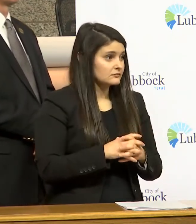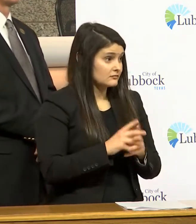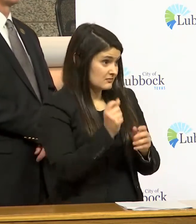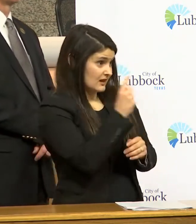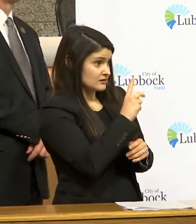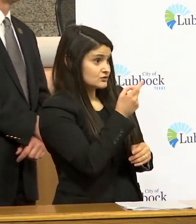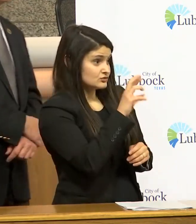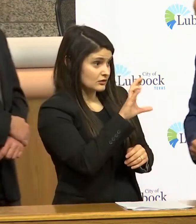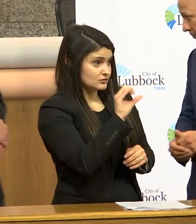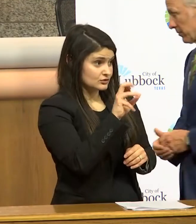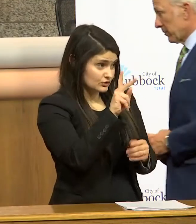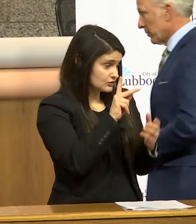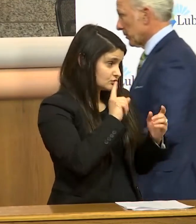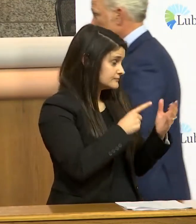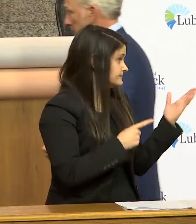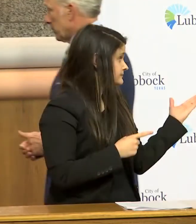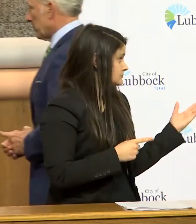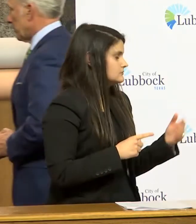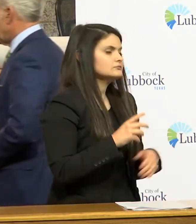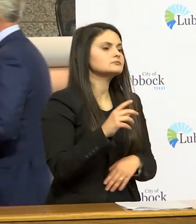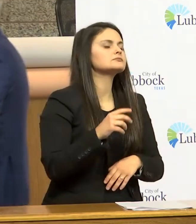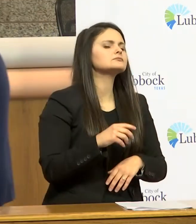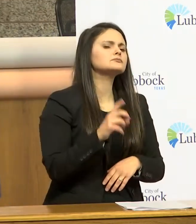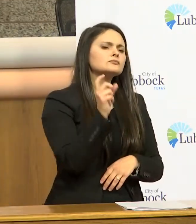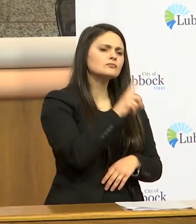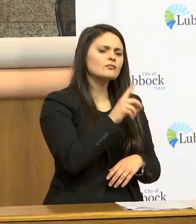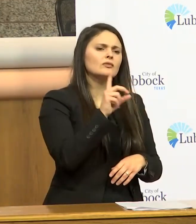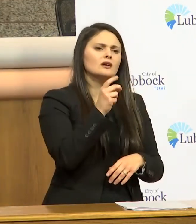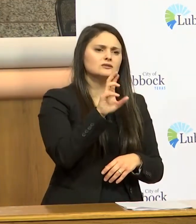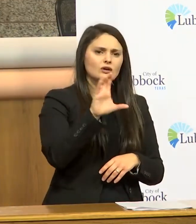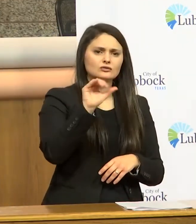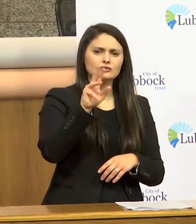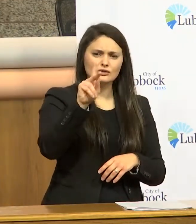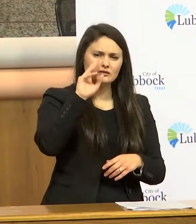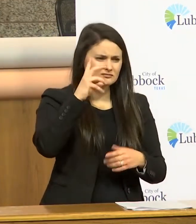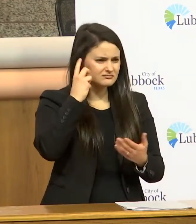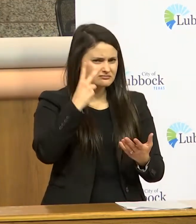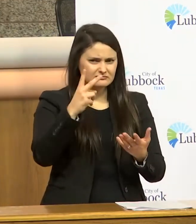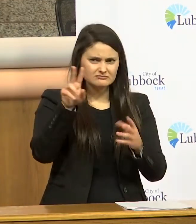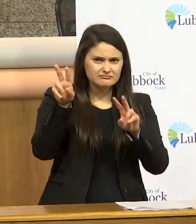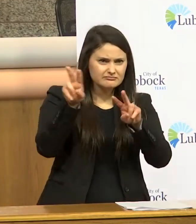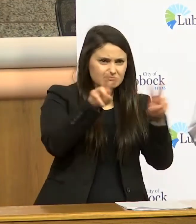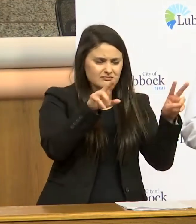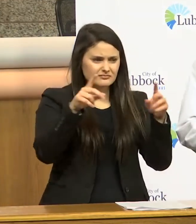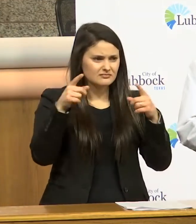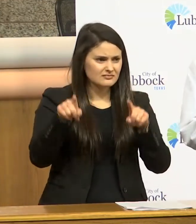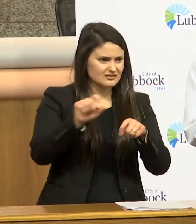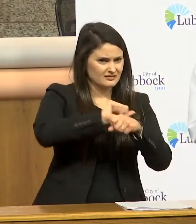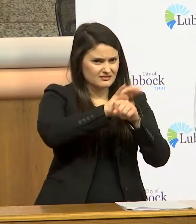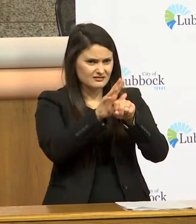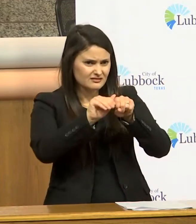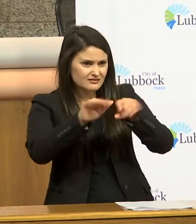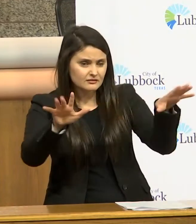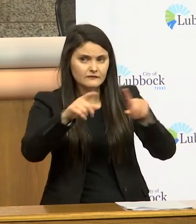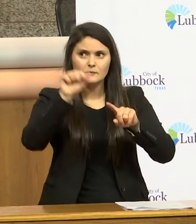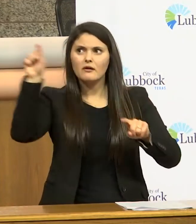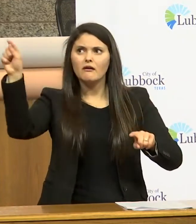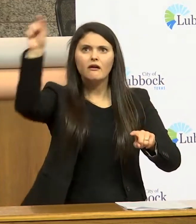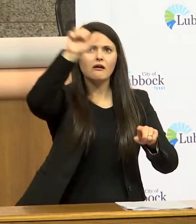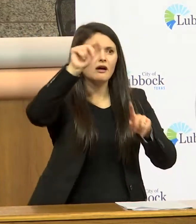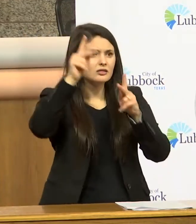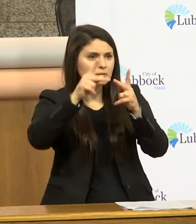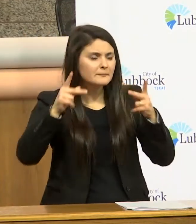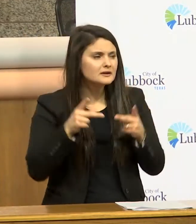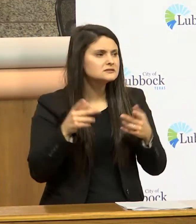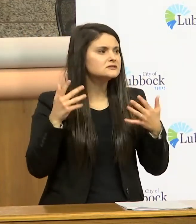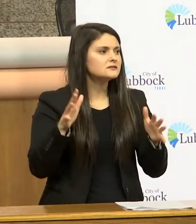a question dr cook sure dr cook judging by what you've seen from this virus in other faraway places and some of them